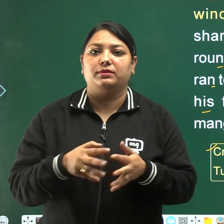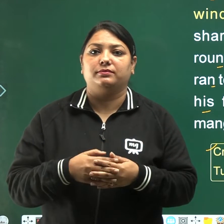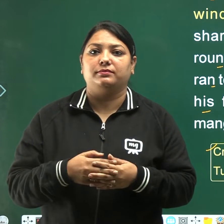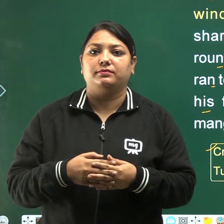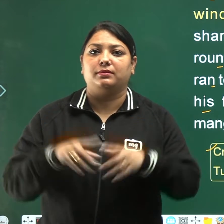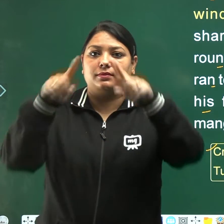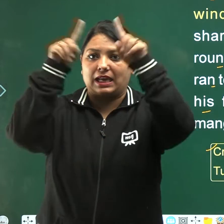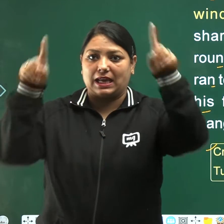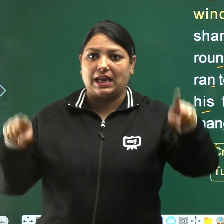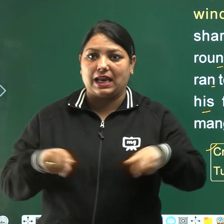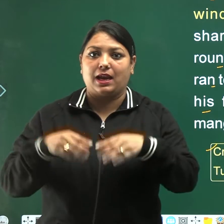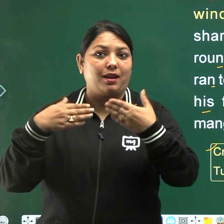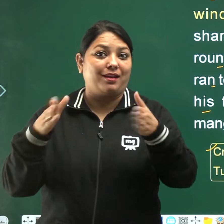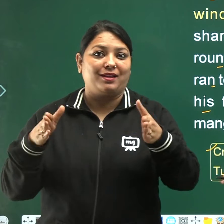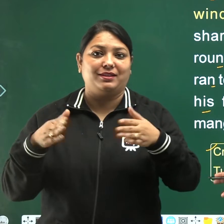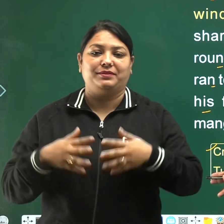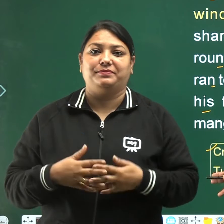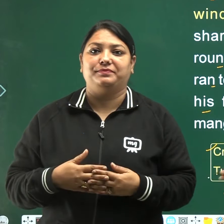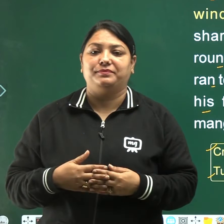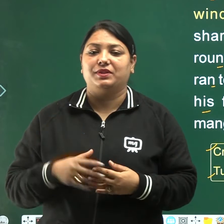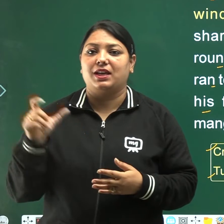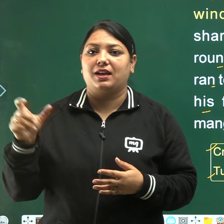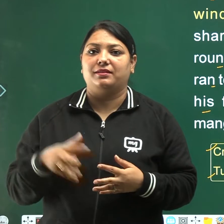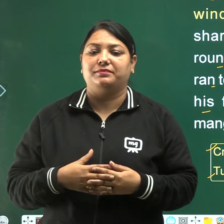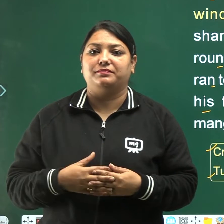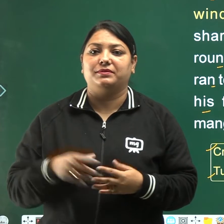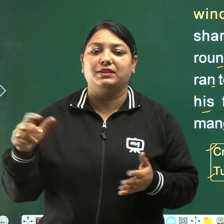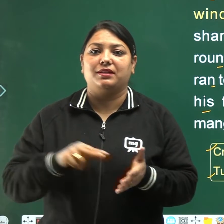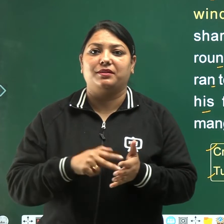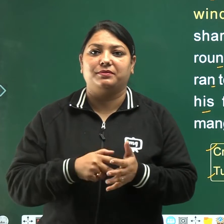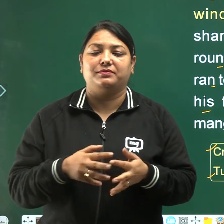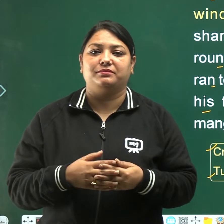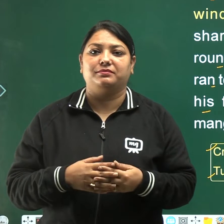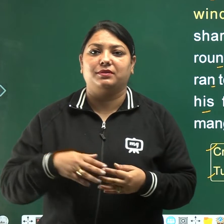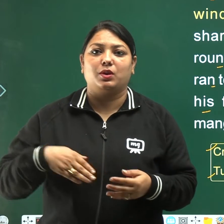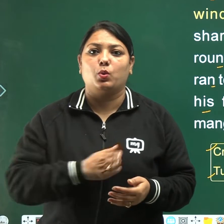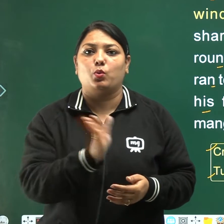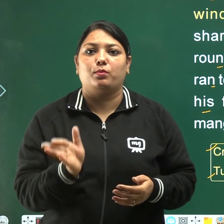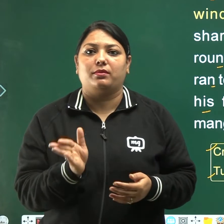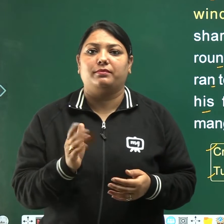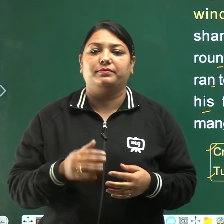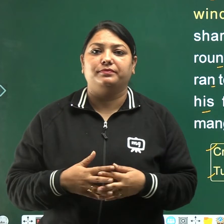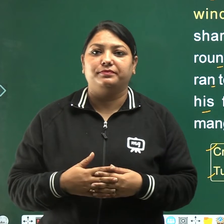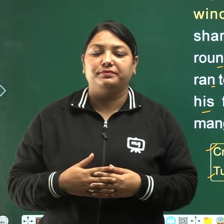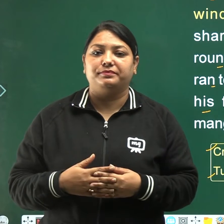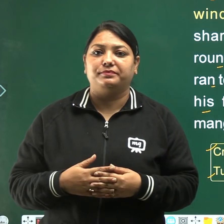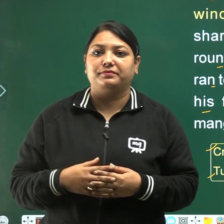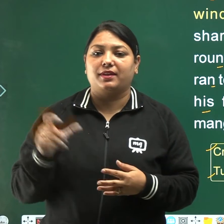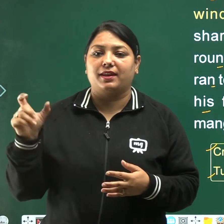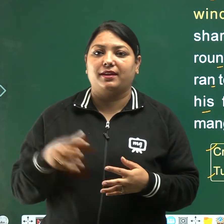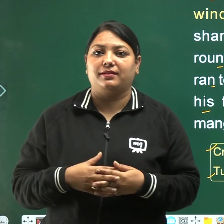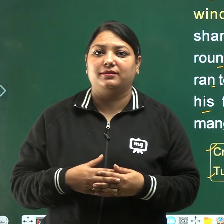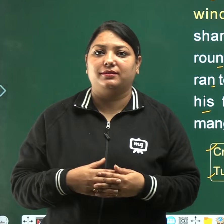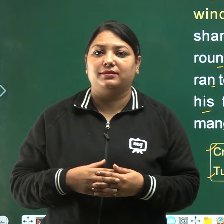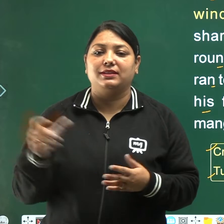khidki, turn, turn means ghumna, take,